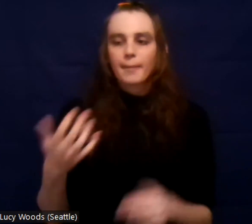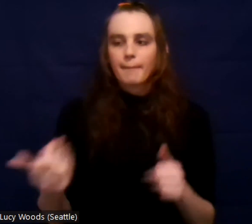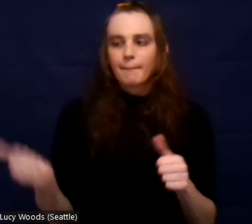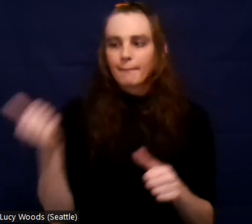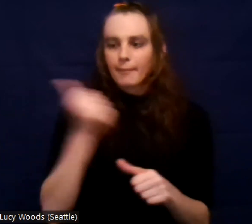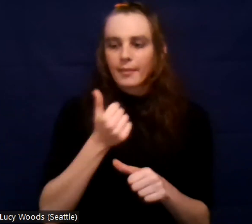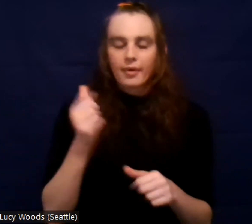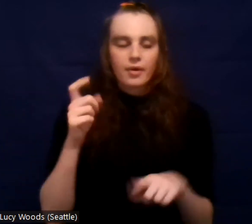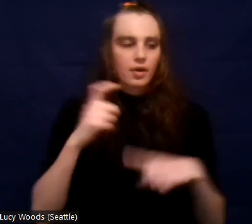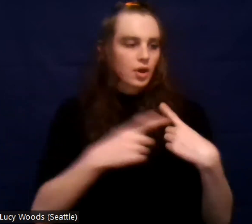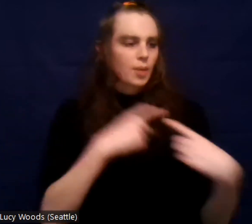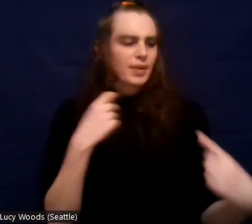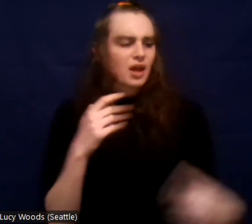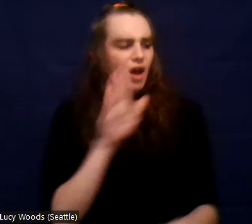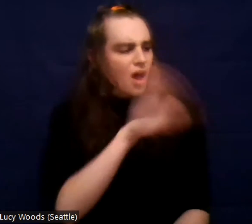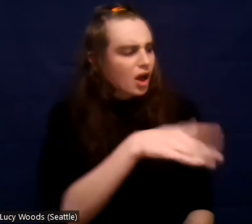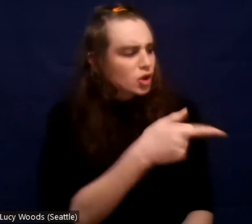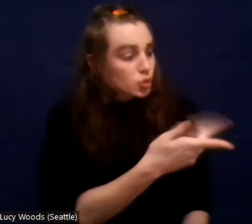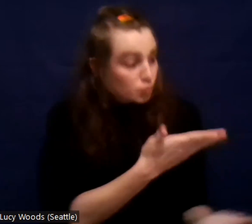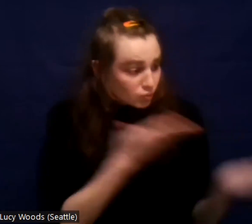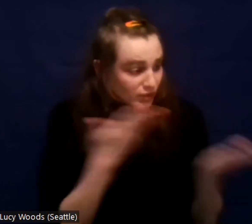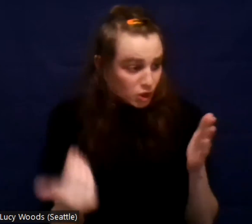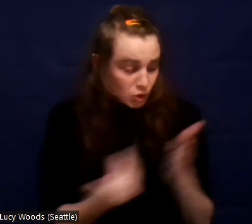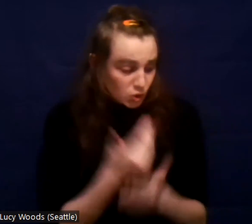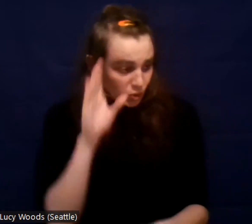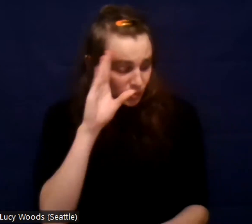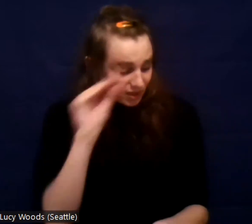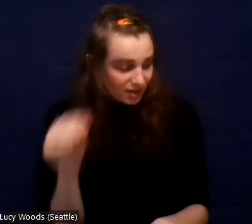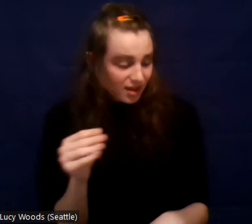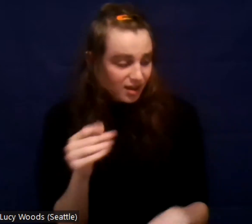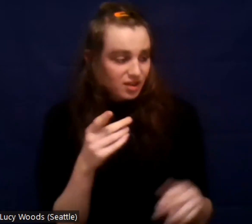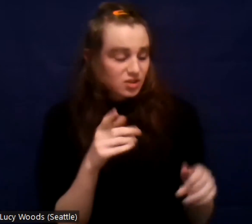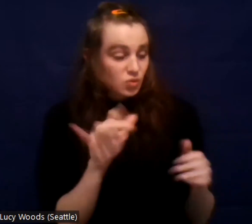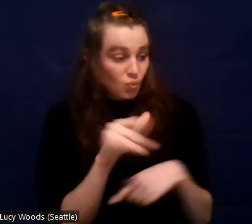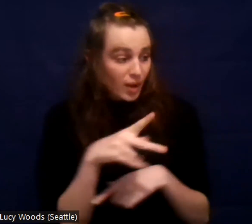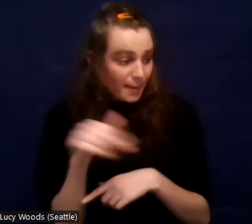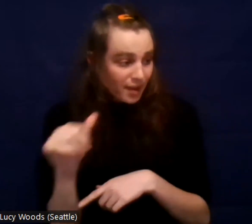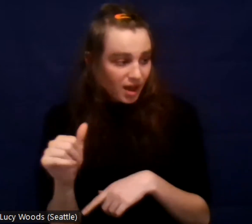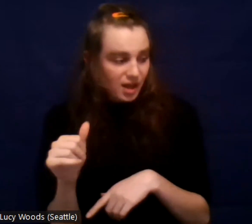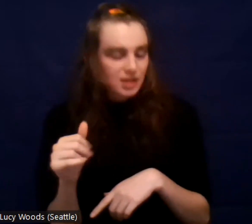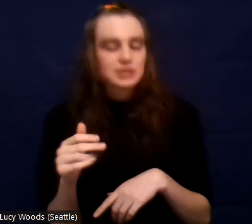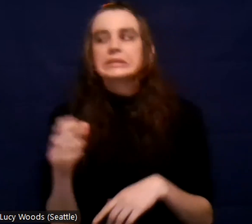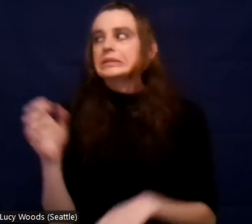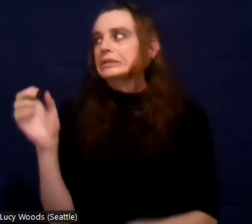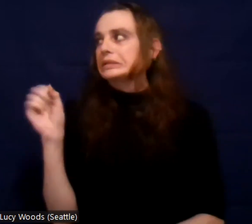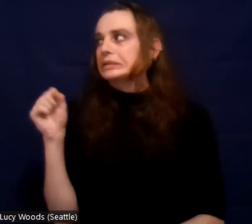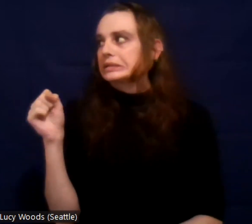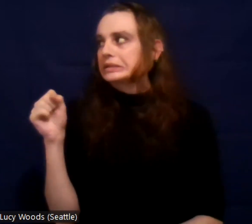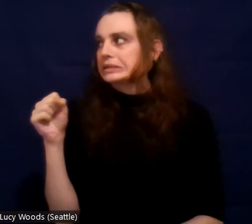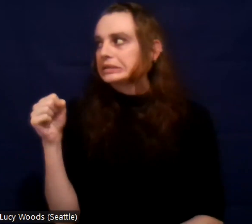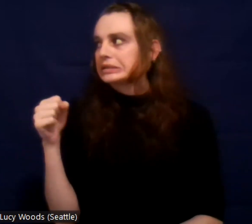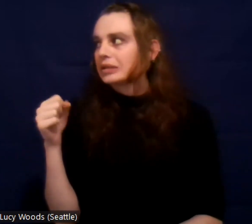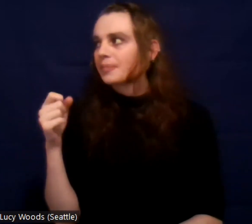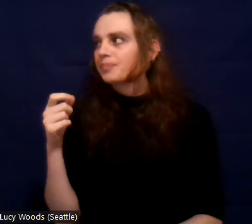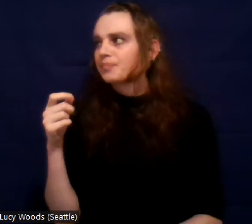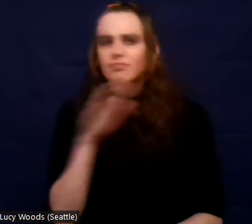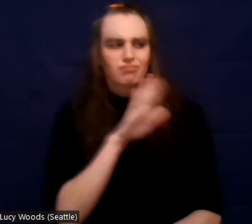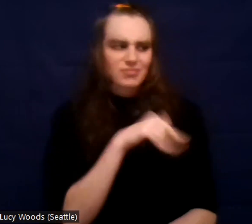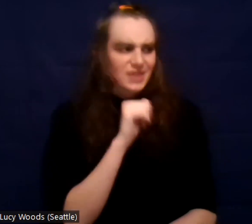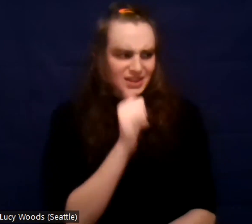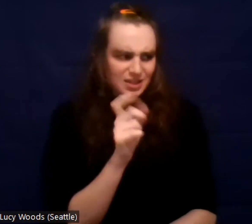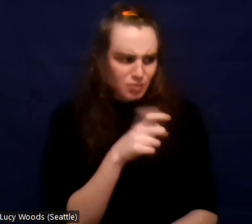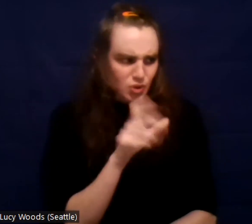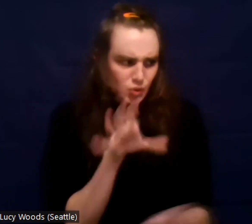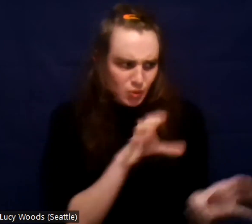And I was like, yeah, he was like, uh, you weren't supposed to do that. And I was like, I know that feeling of watching everyone else go, um,